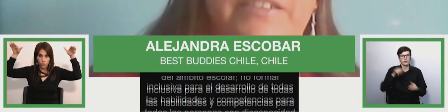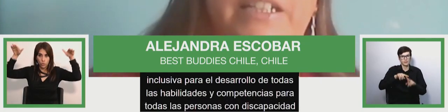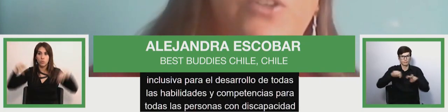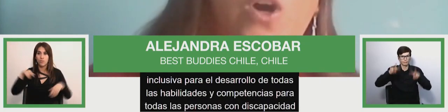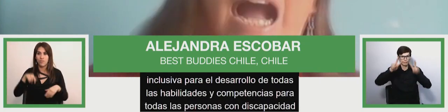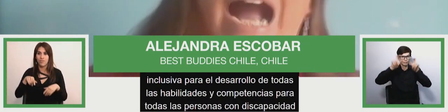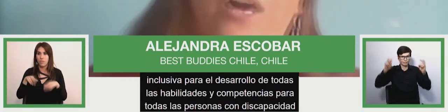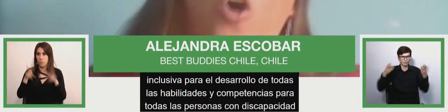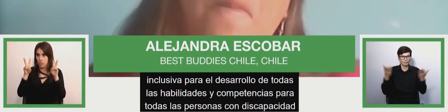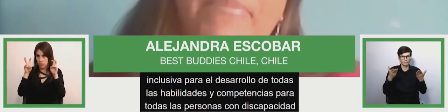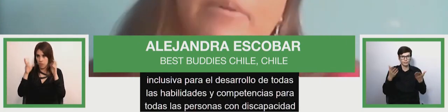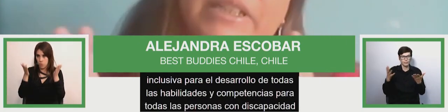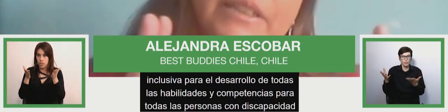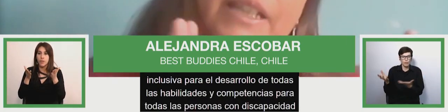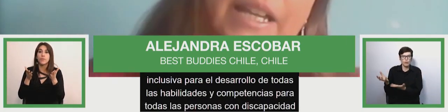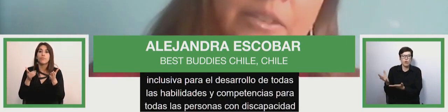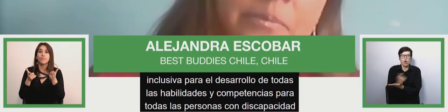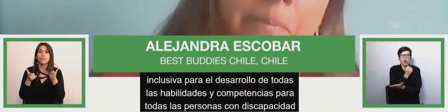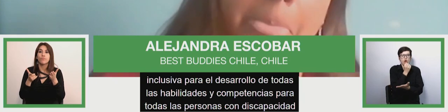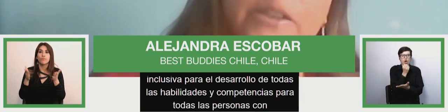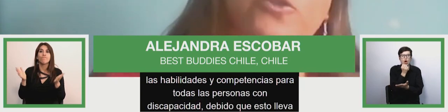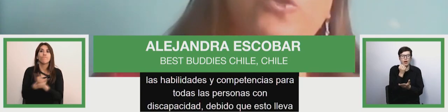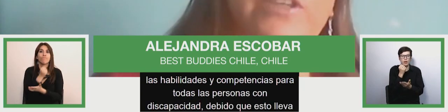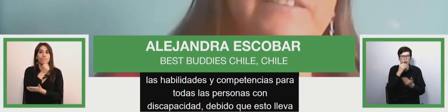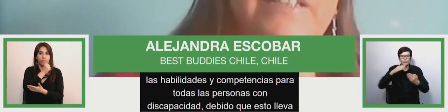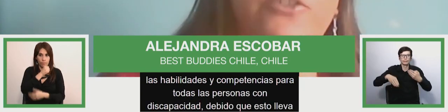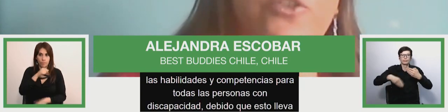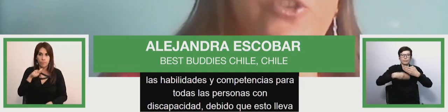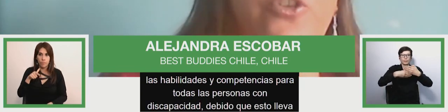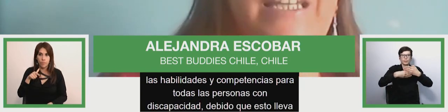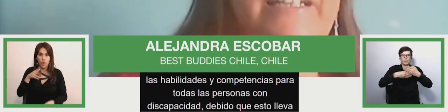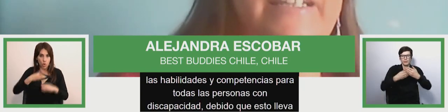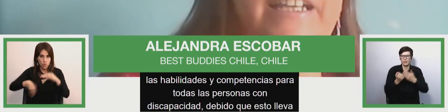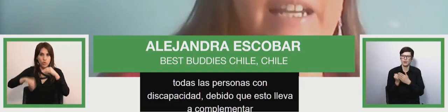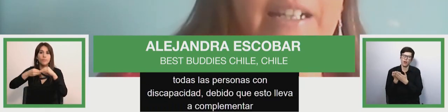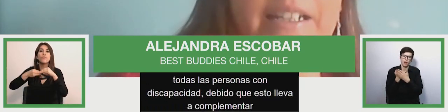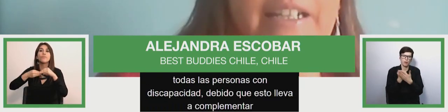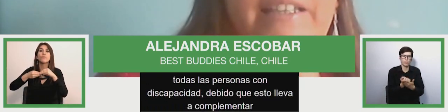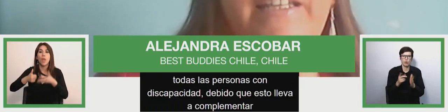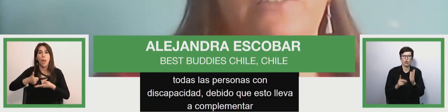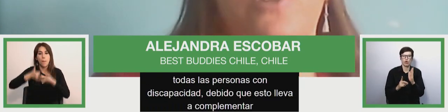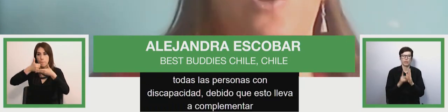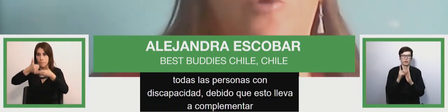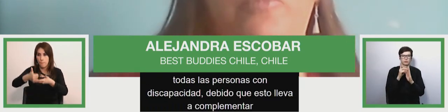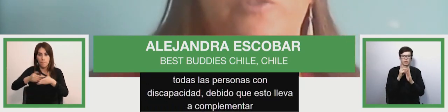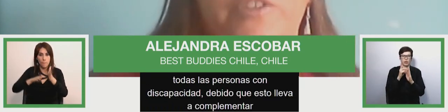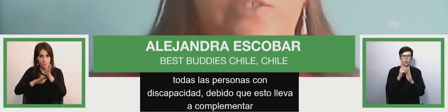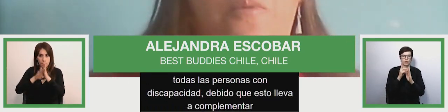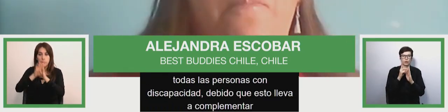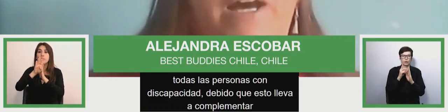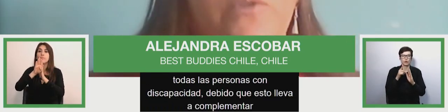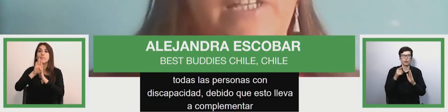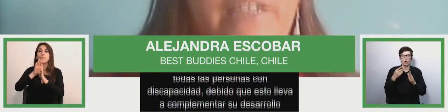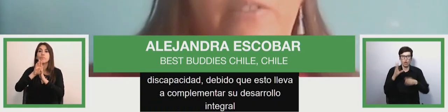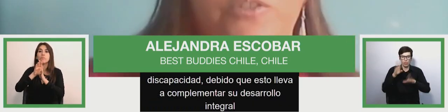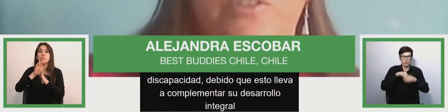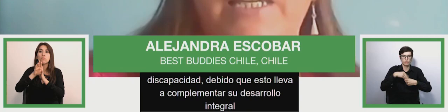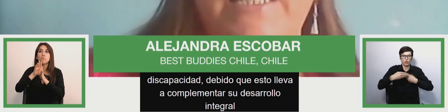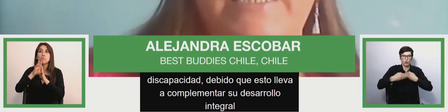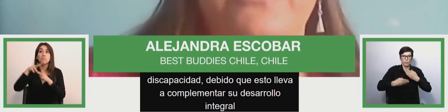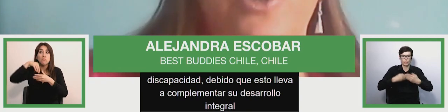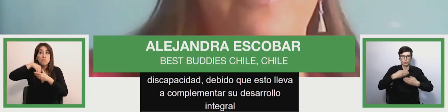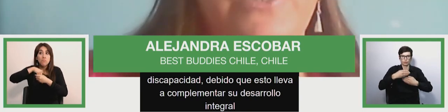this takes you to complement your integral development of all the processes